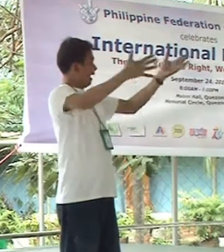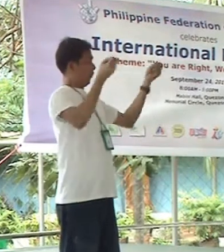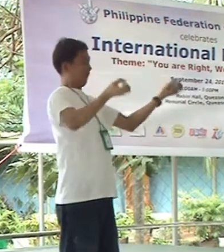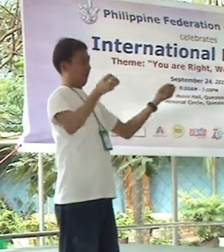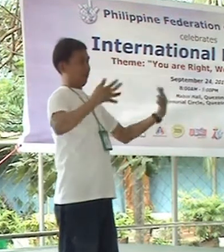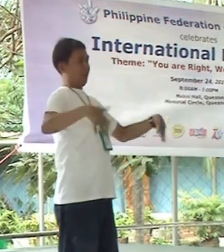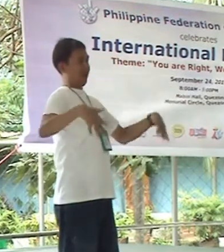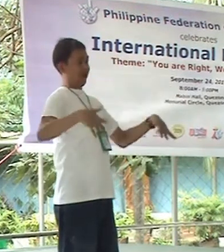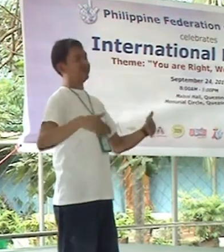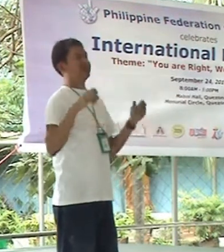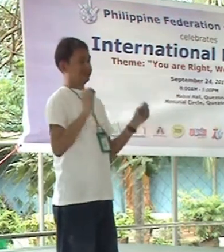So, nakita natin na